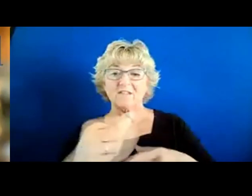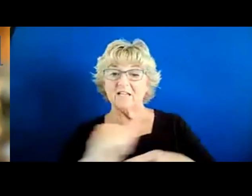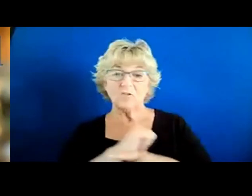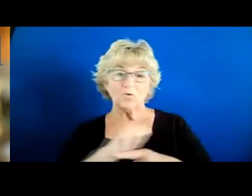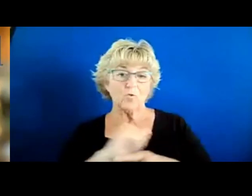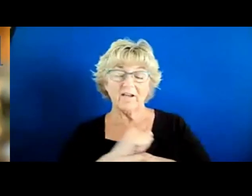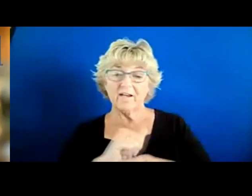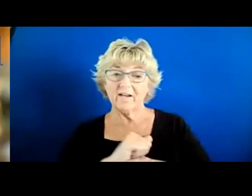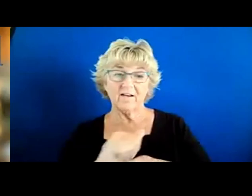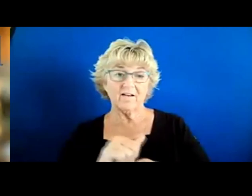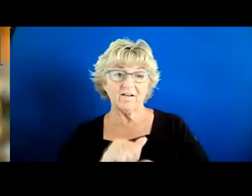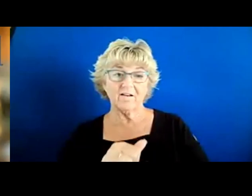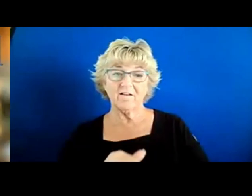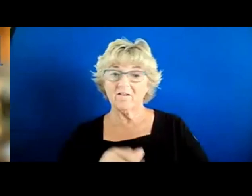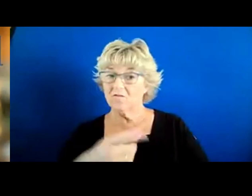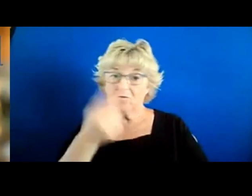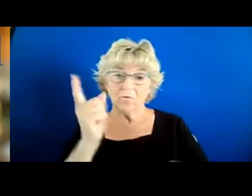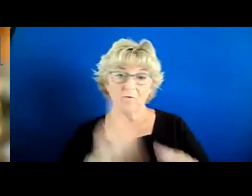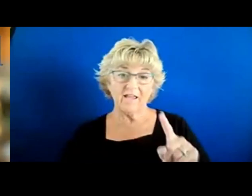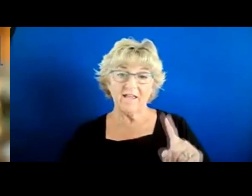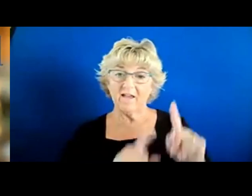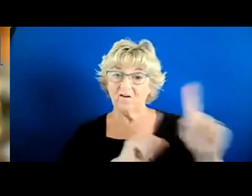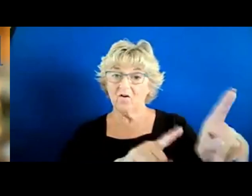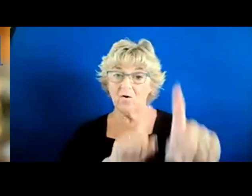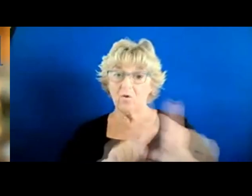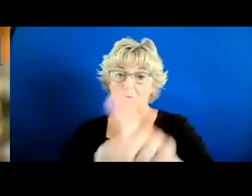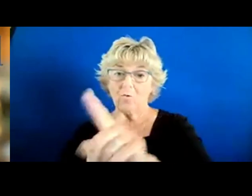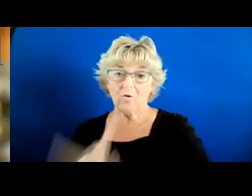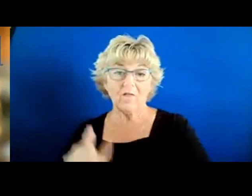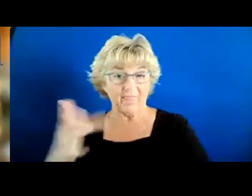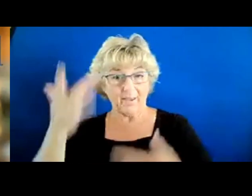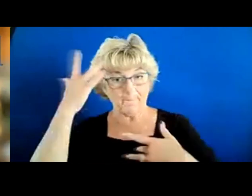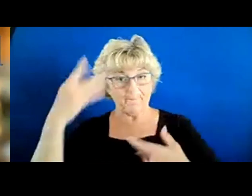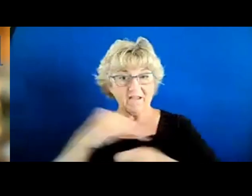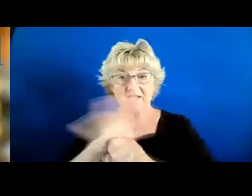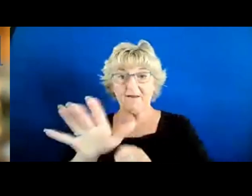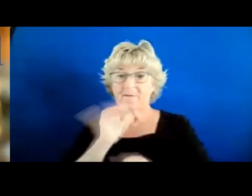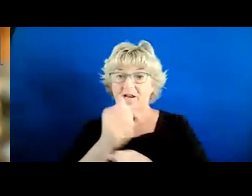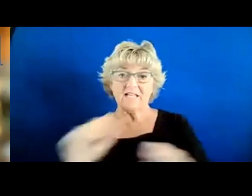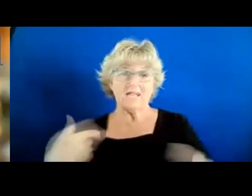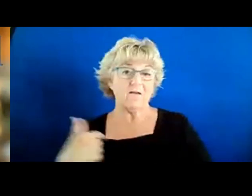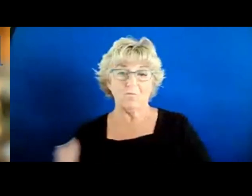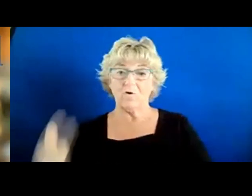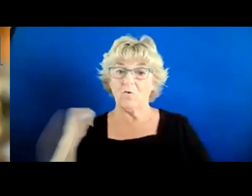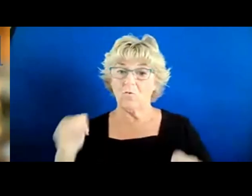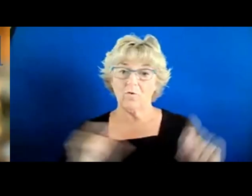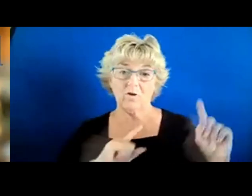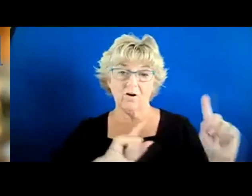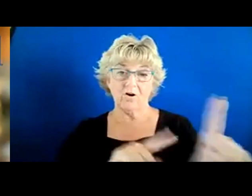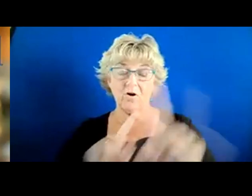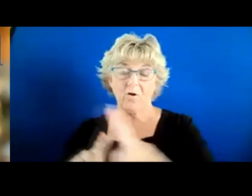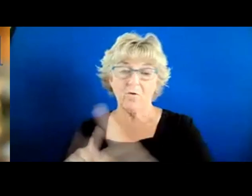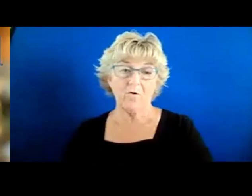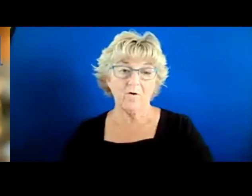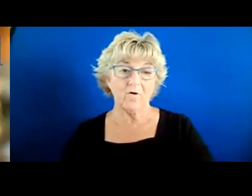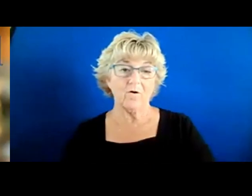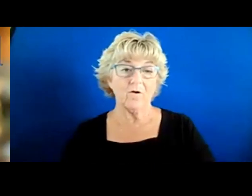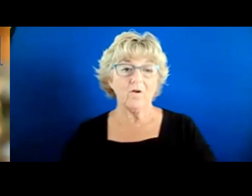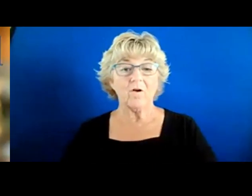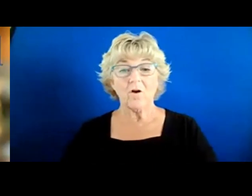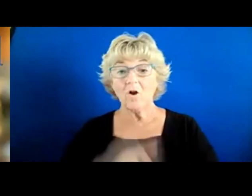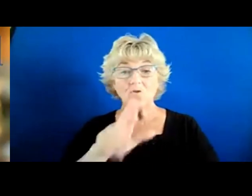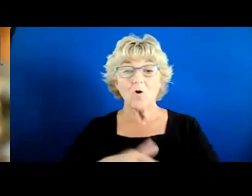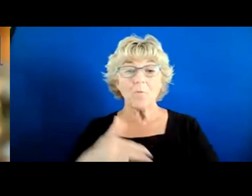Division of Industrial Relations is putting on. There's a pandemic. It's not safe. We're not going. So, you know, usually we have a great